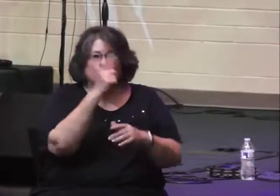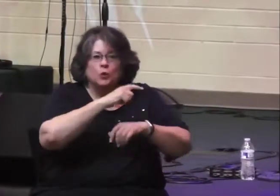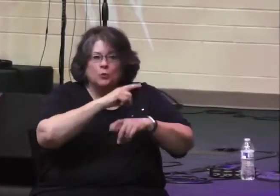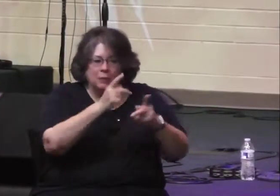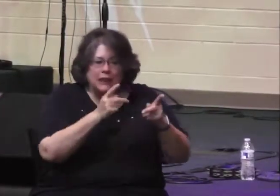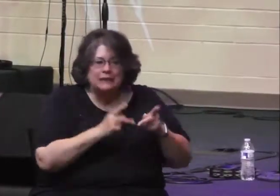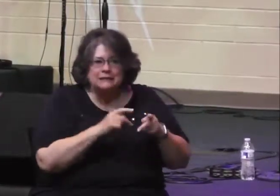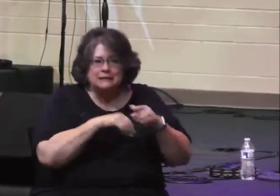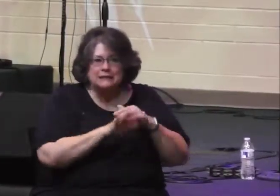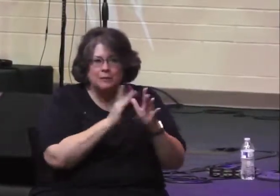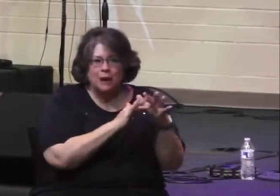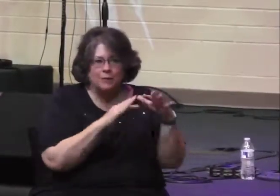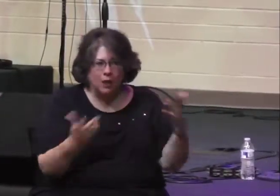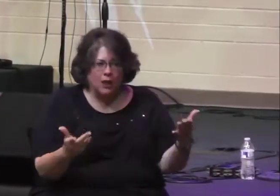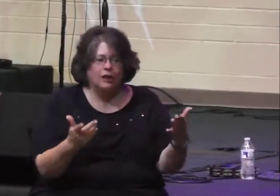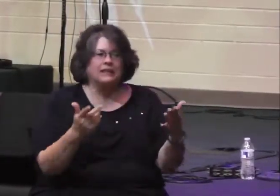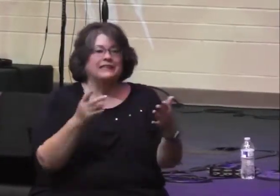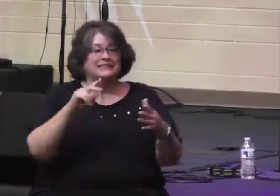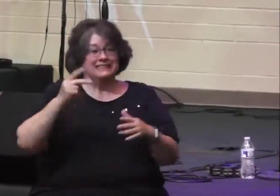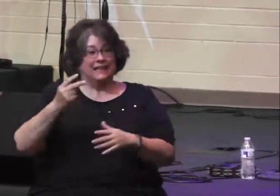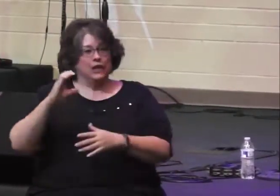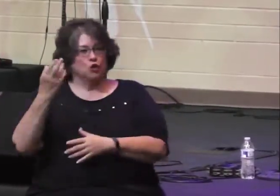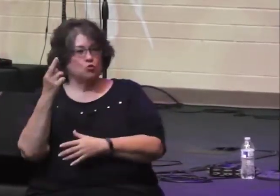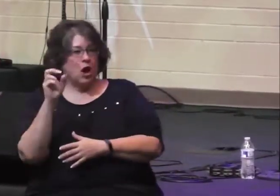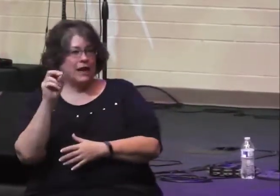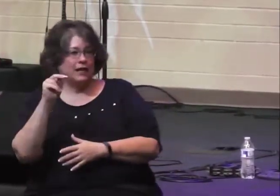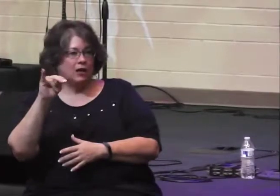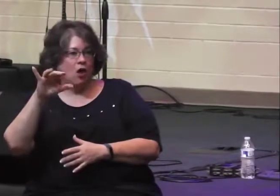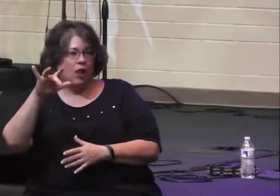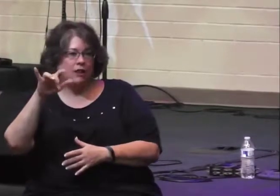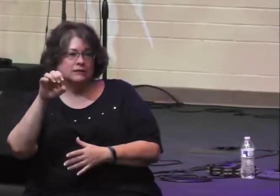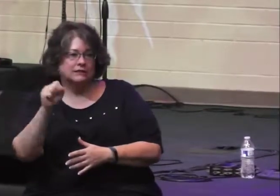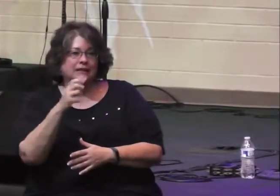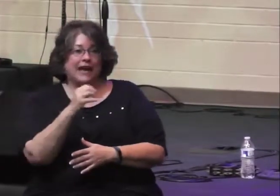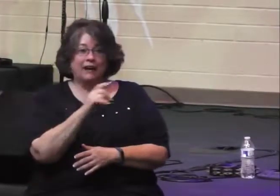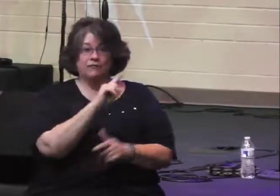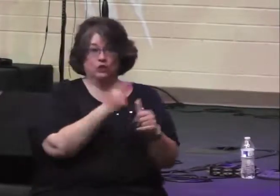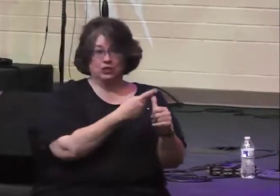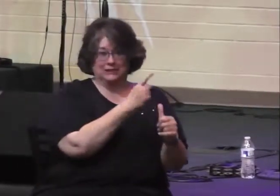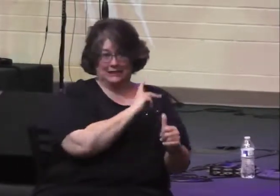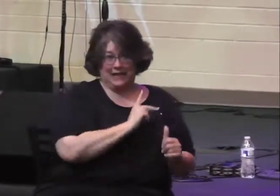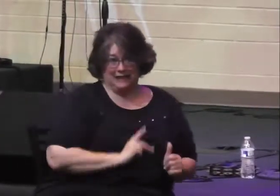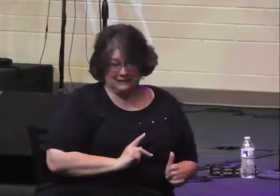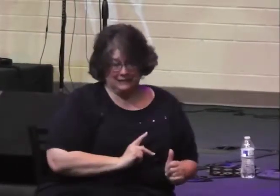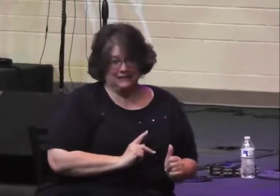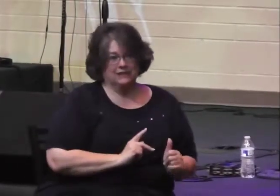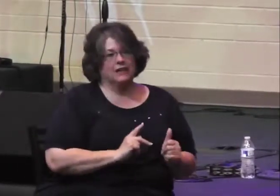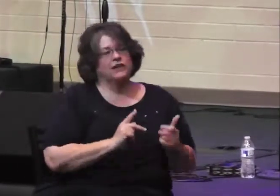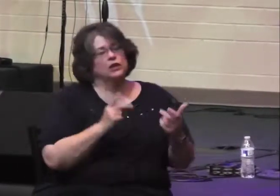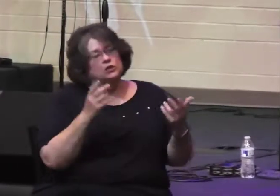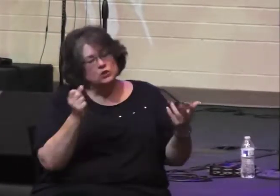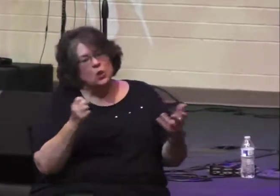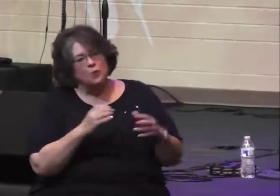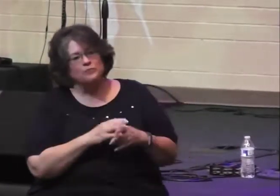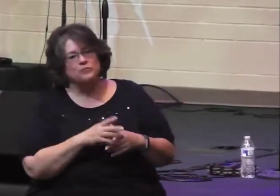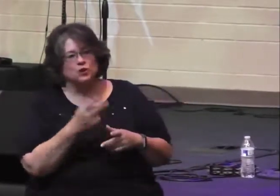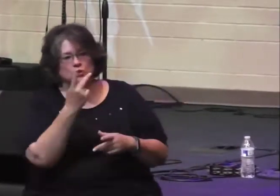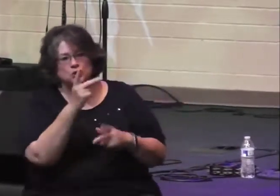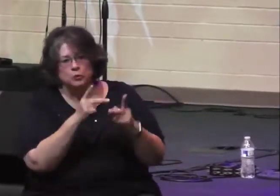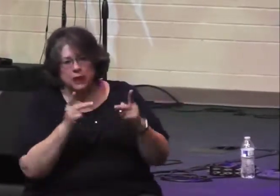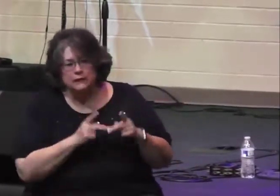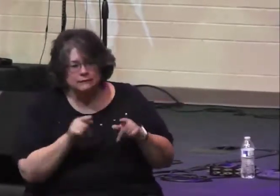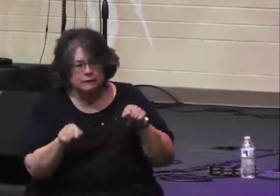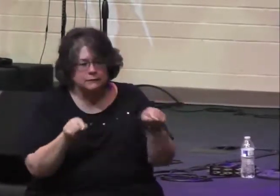22, and then a more detailed, extended narrative in 2 Chronicles, all the way from chapter 17 to the